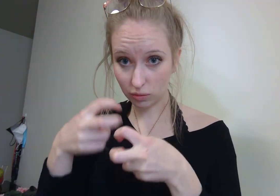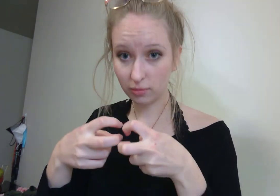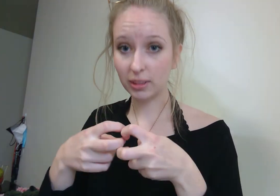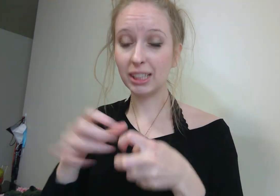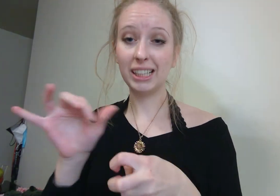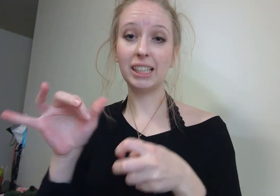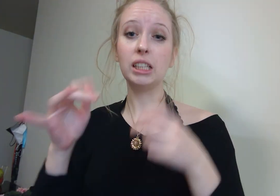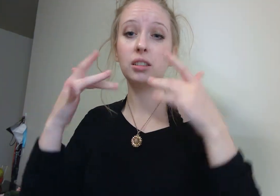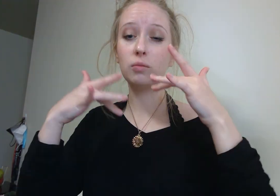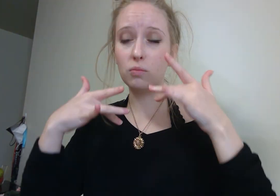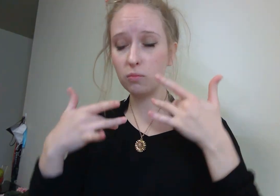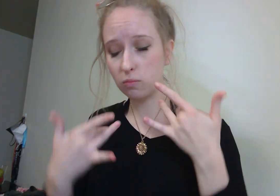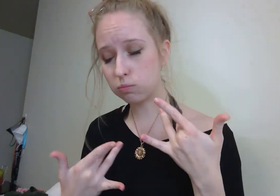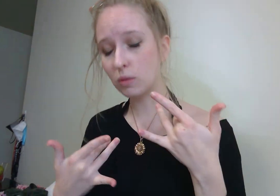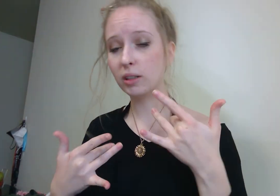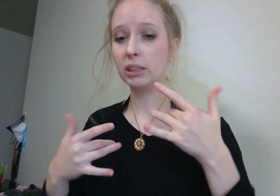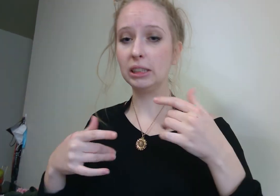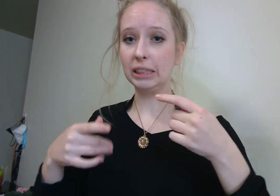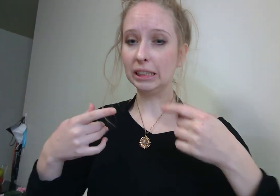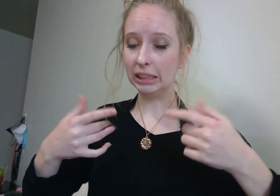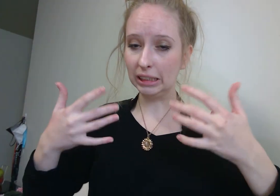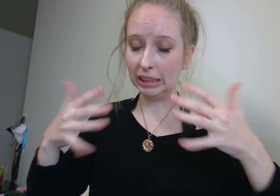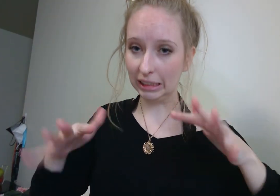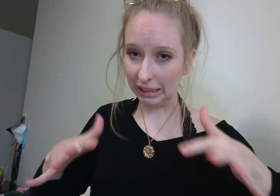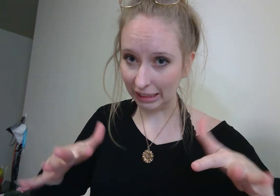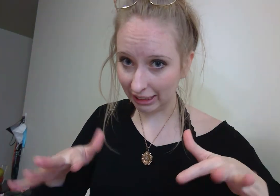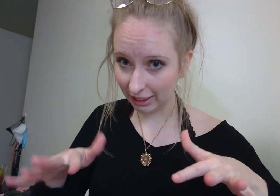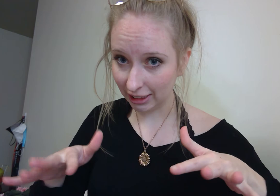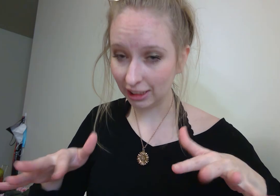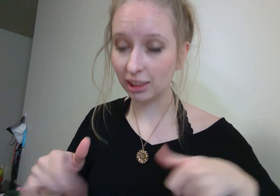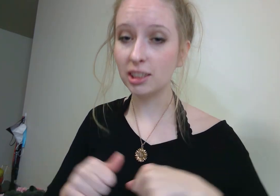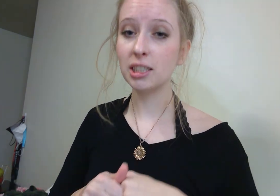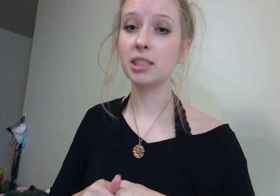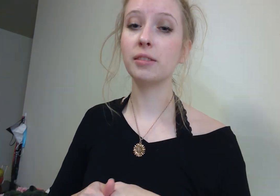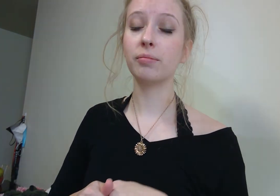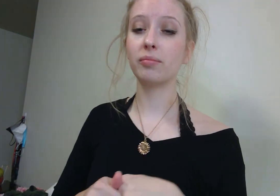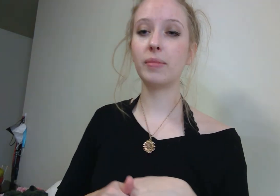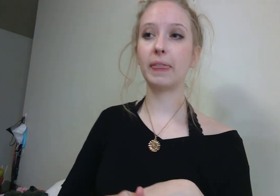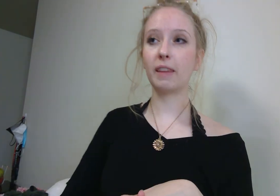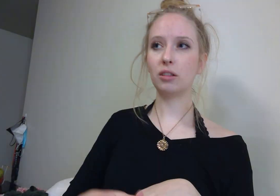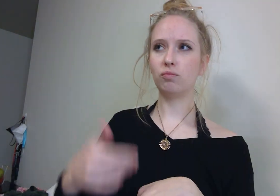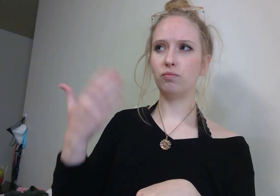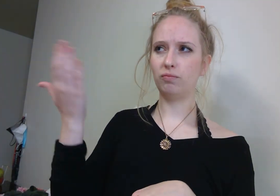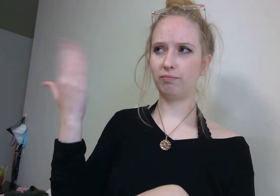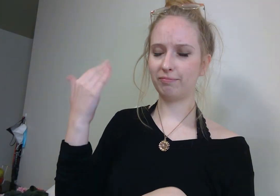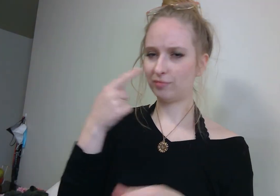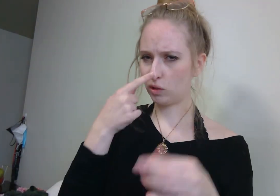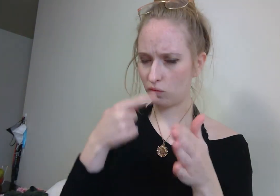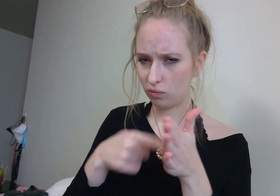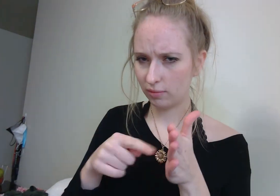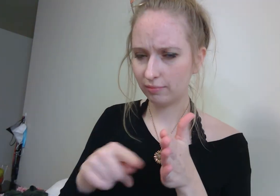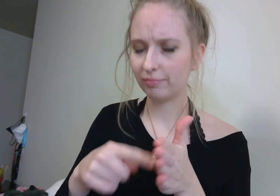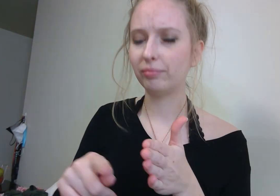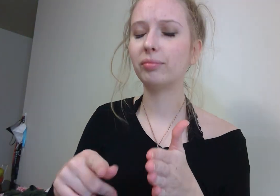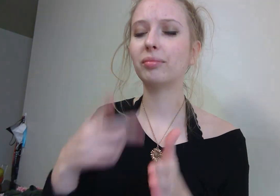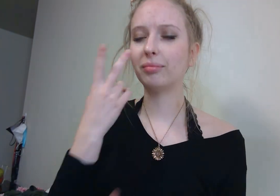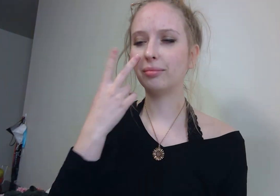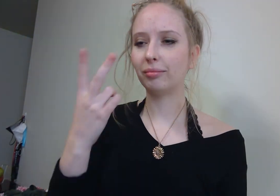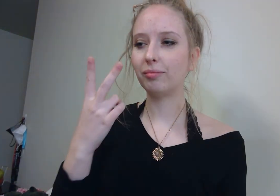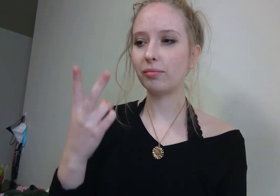and anxiety. In a recent study, it was seen that nearly half of Americans polled reported that their levels of